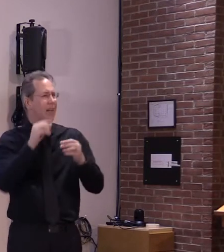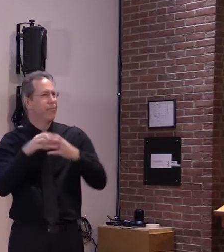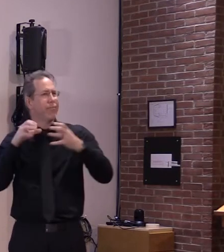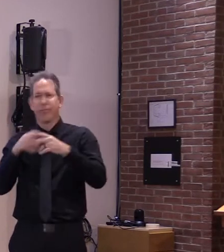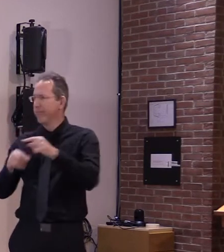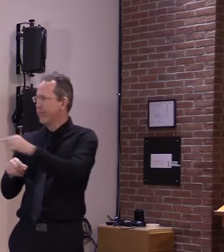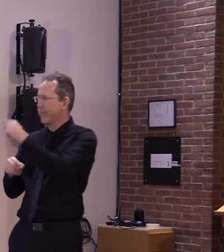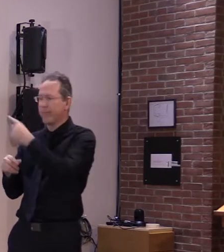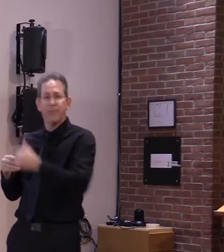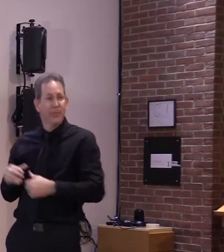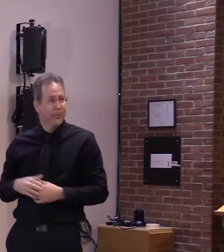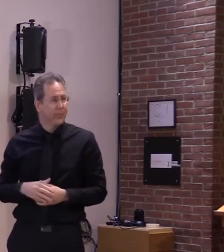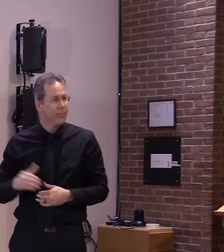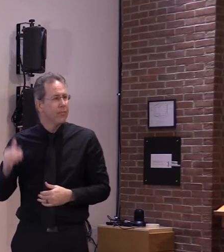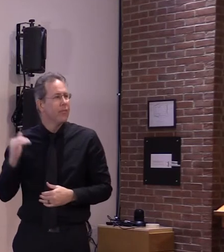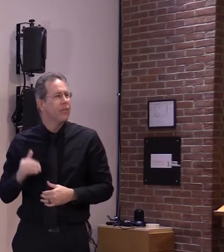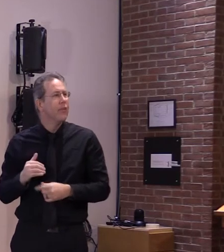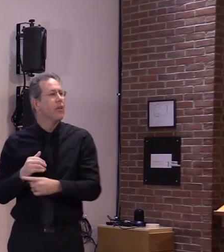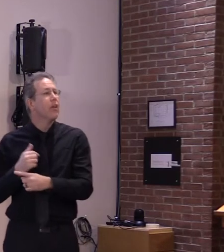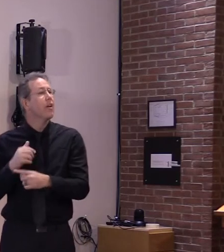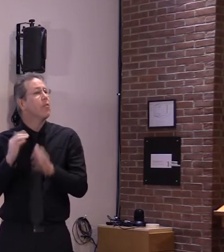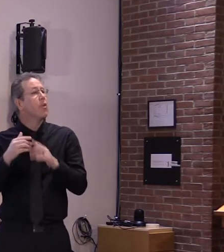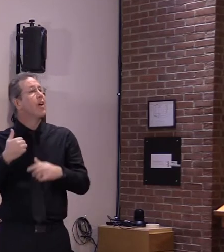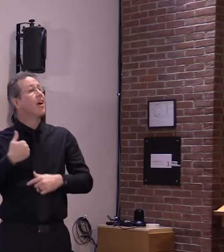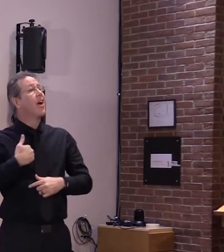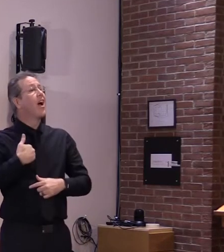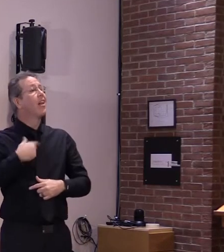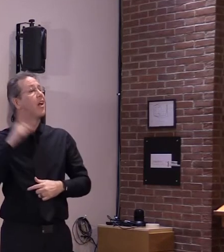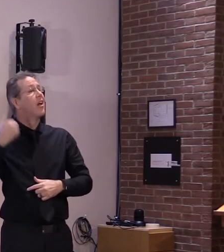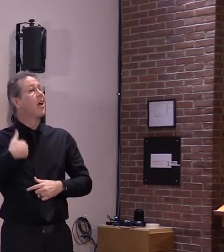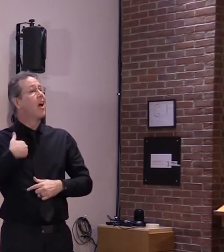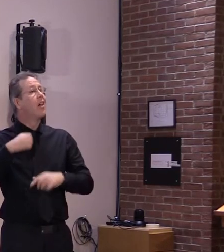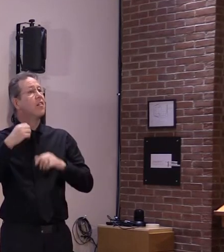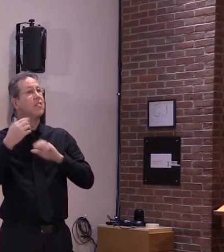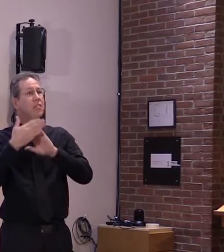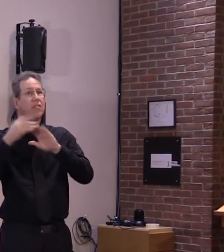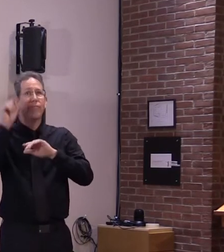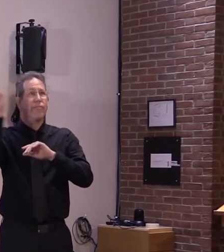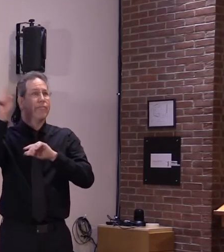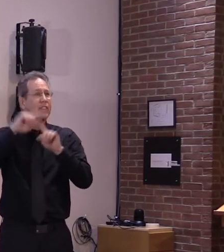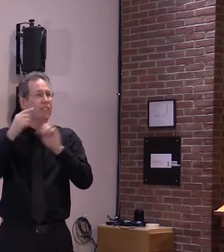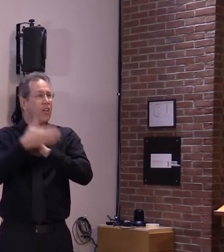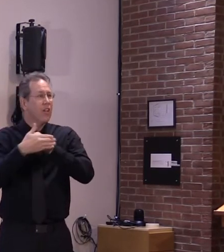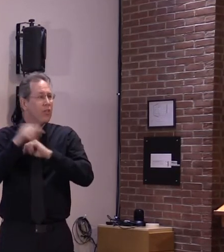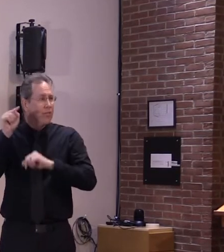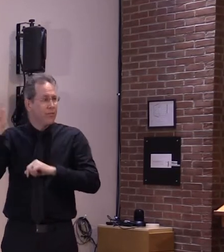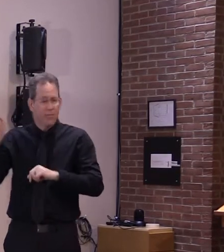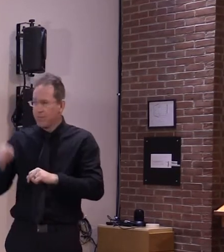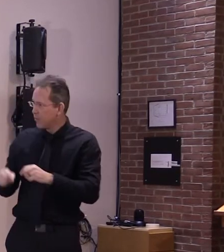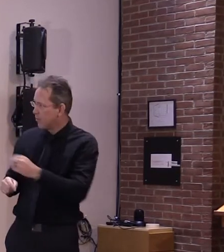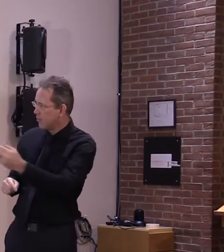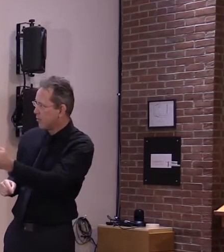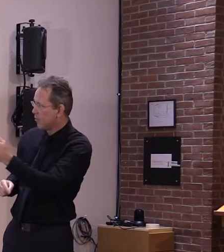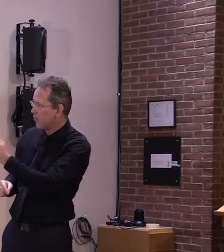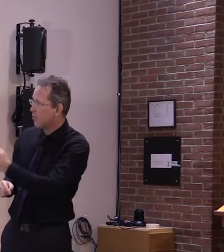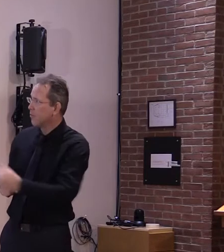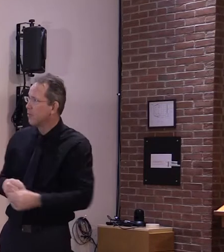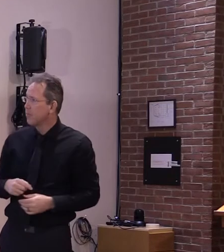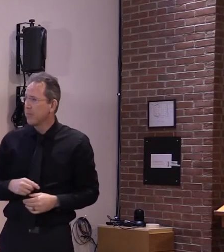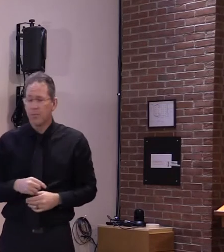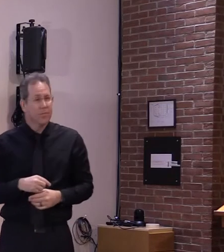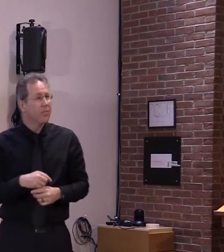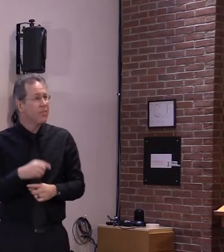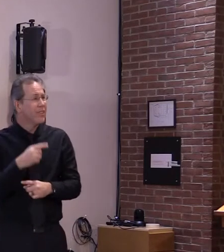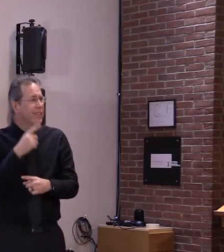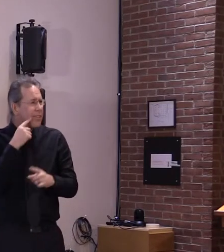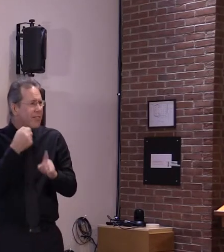like they had here in the united states following other national holidays however as you can see during the 7 to 19